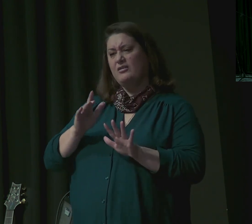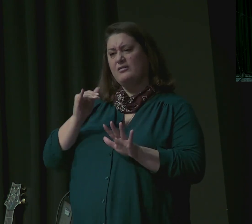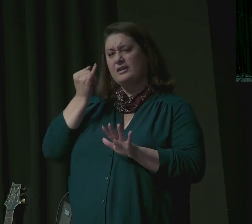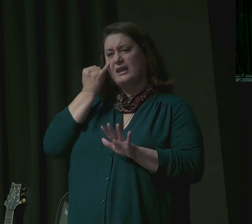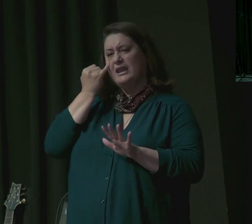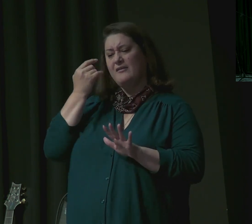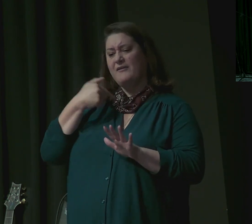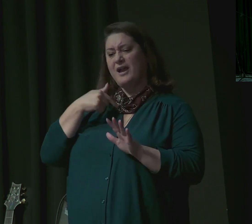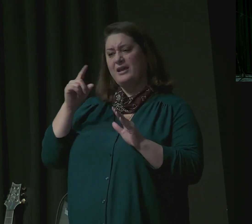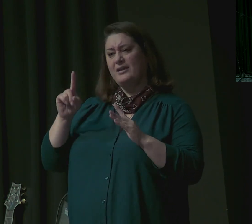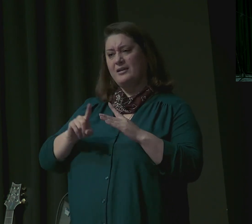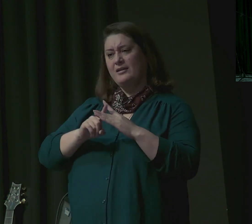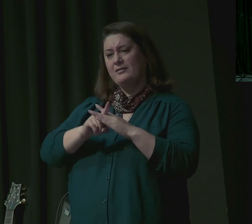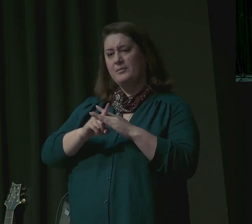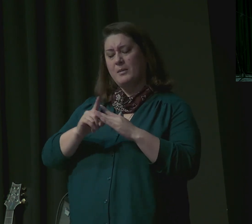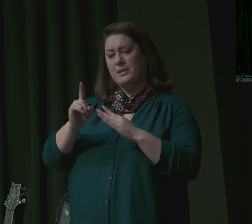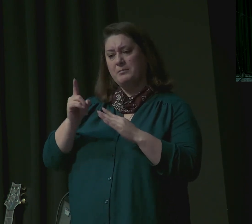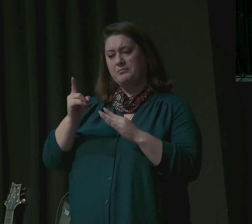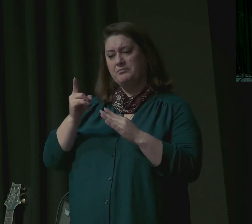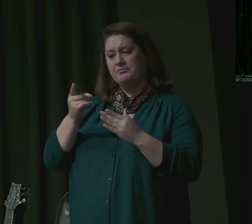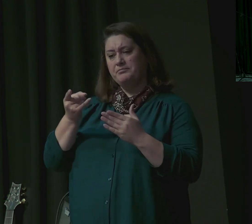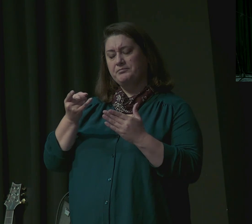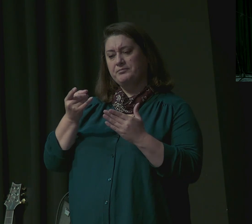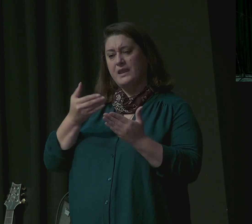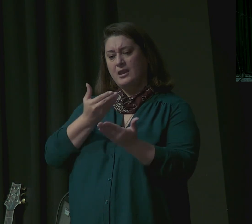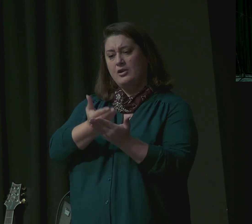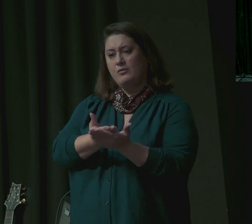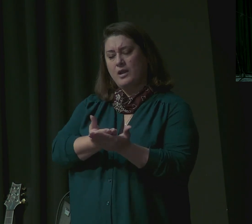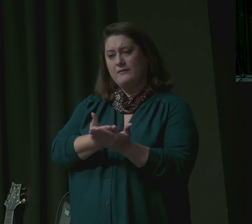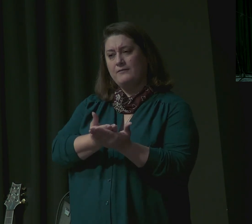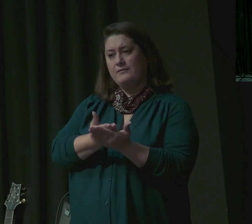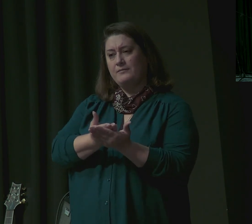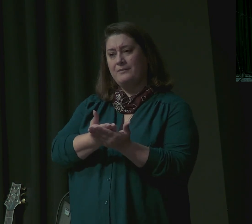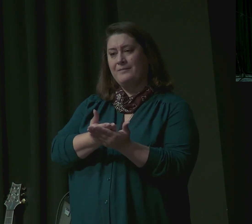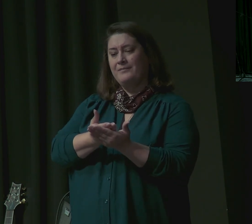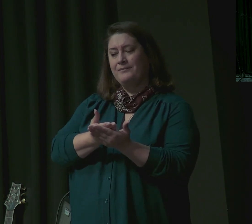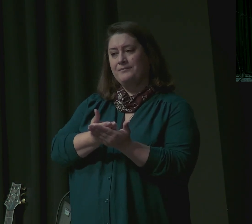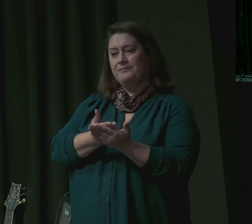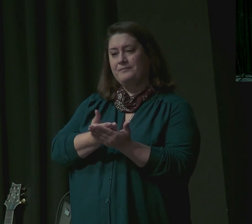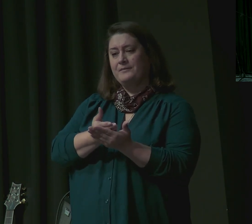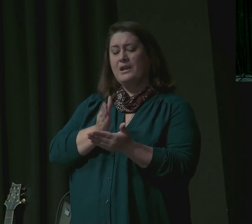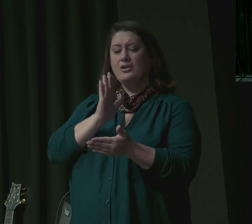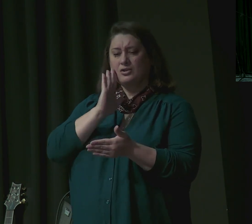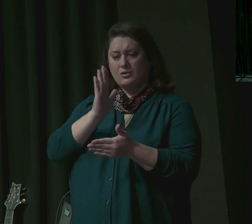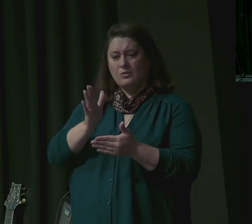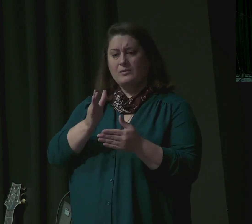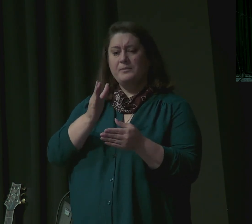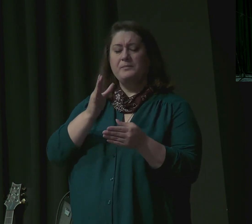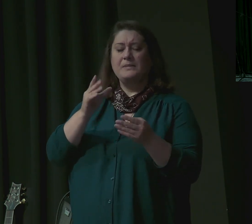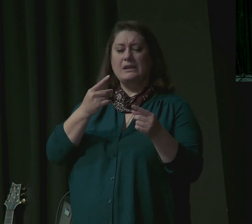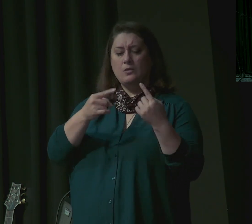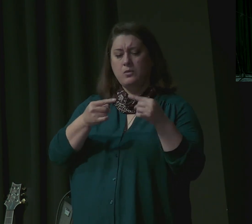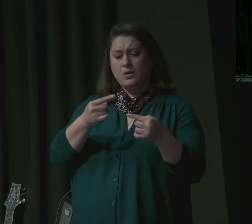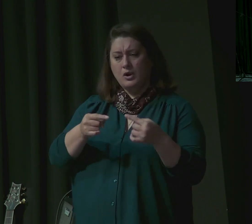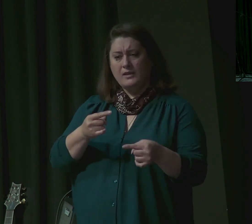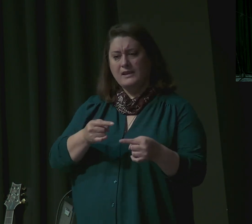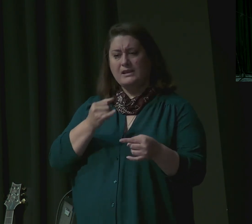that you may find me not as you wish and that perhaps there may be quarreling and jealousy and anger and hostility slander gossip